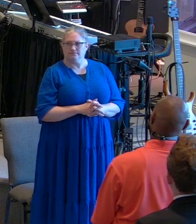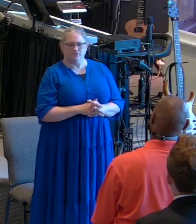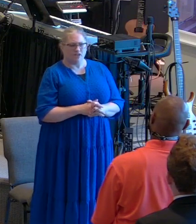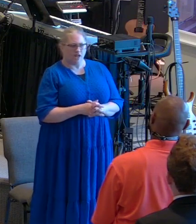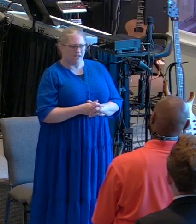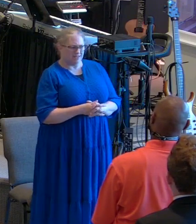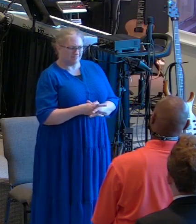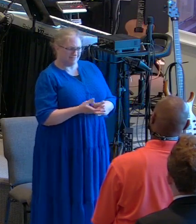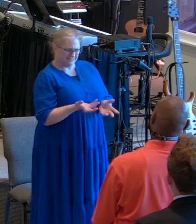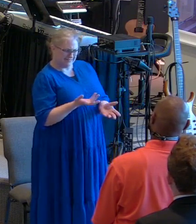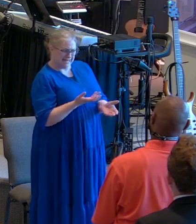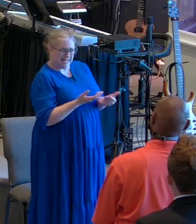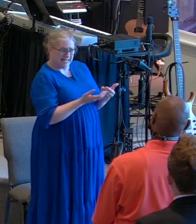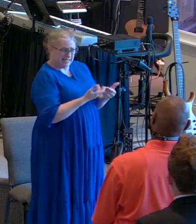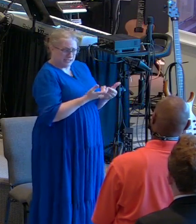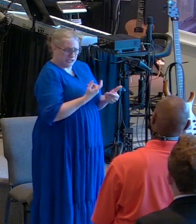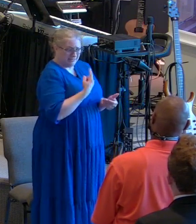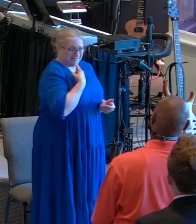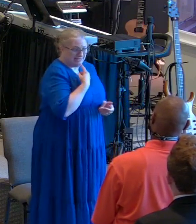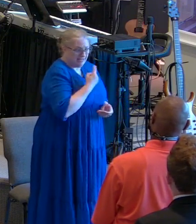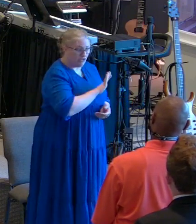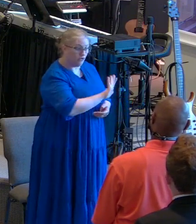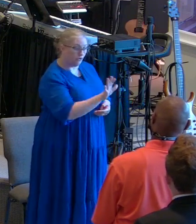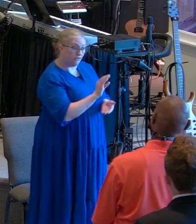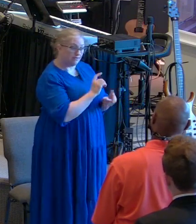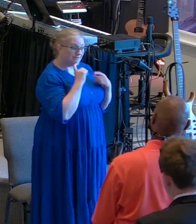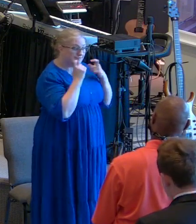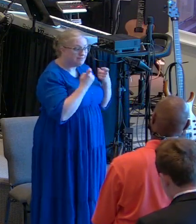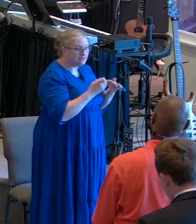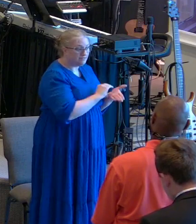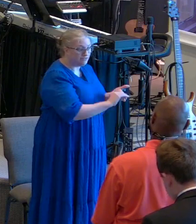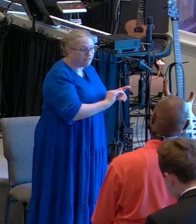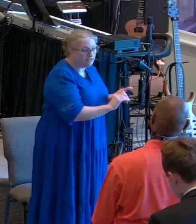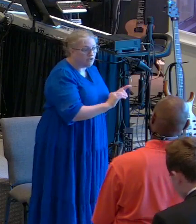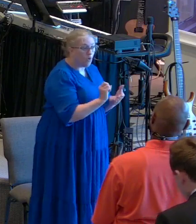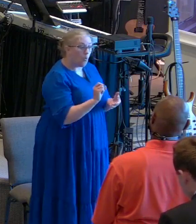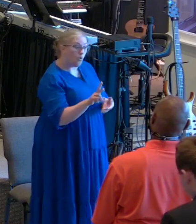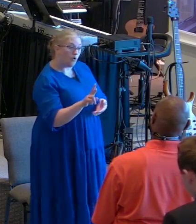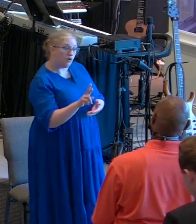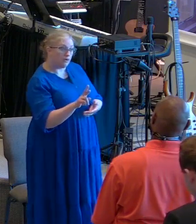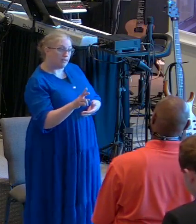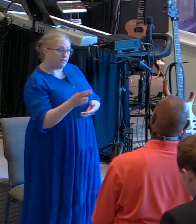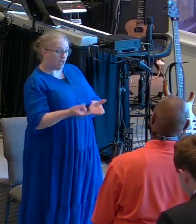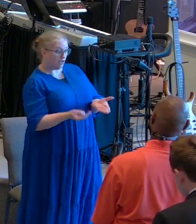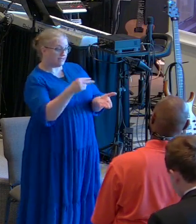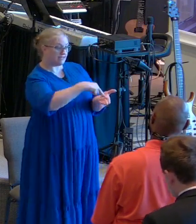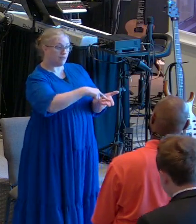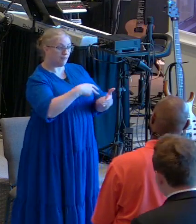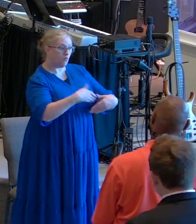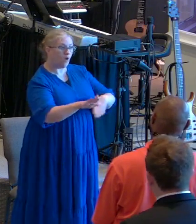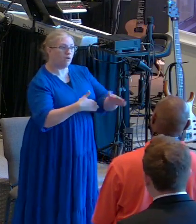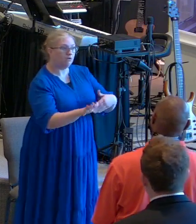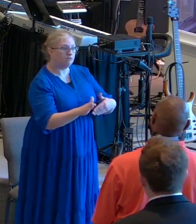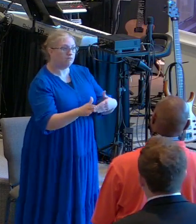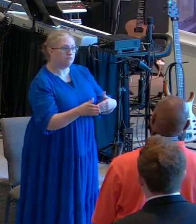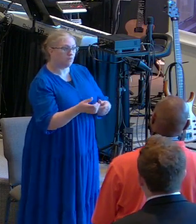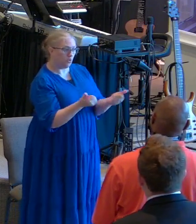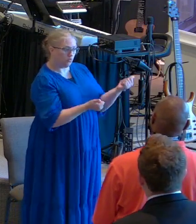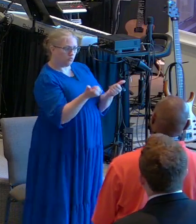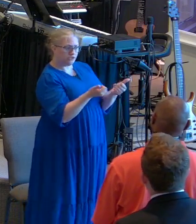For whether it is easier to say, Thy sins be forgiven thee, or to say, Arise and walk. ¿Qué es más fácil decir?